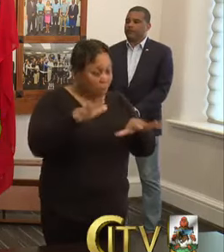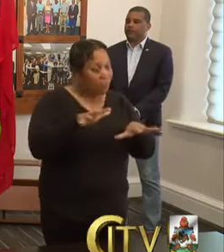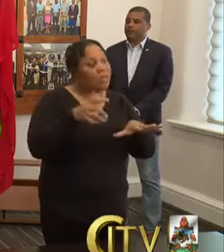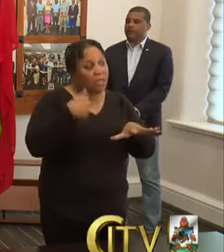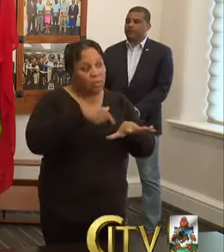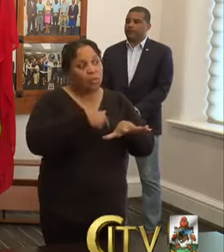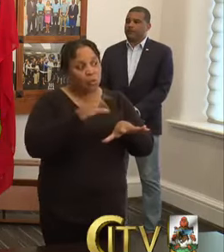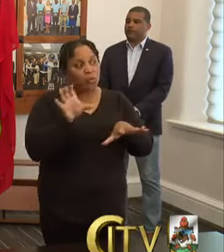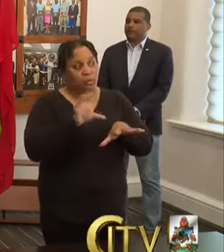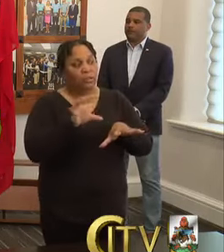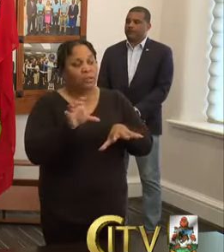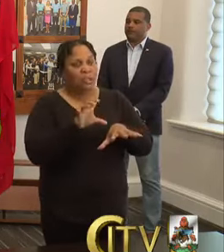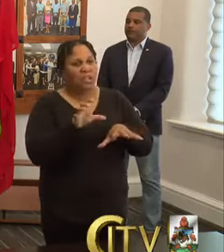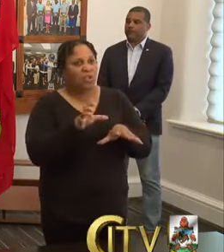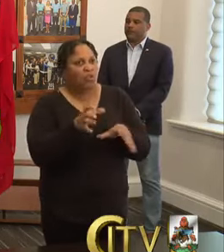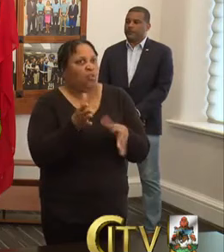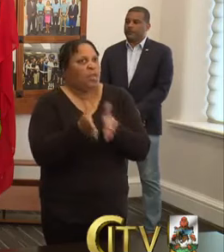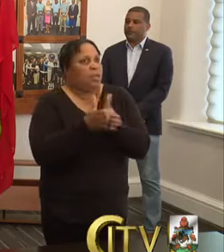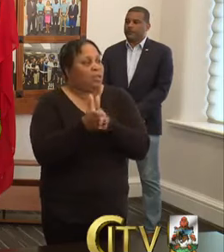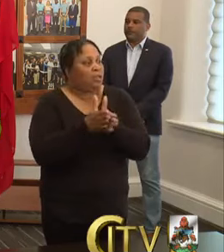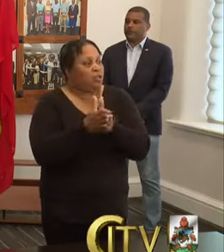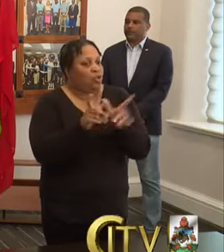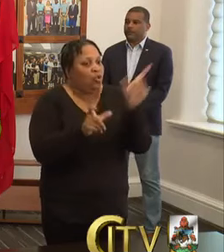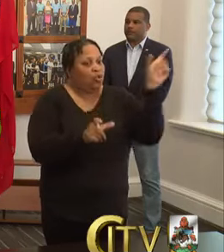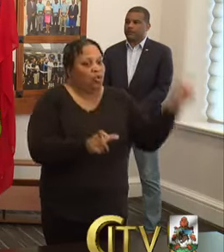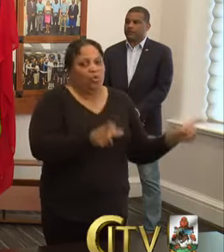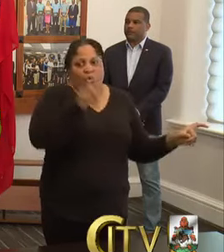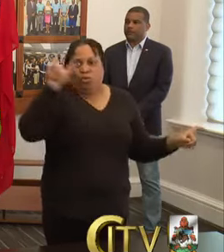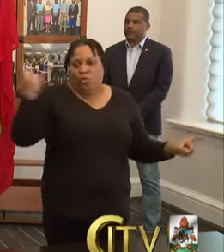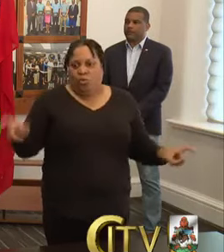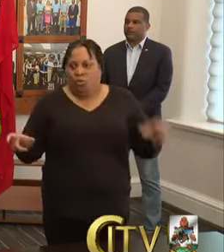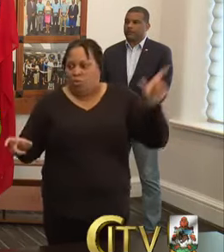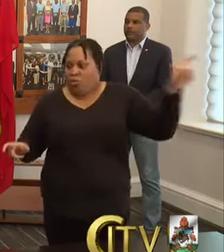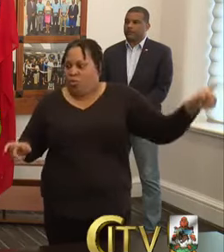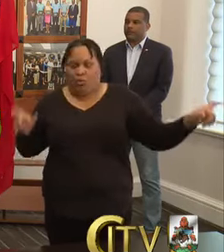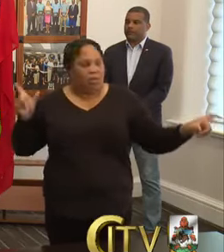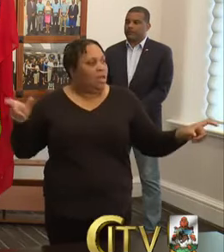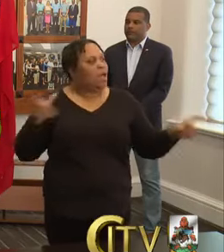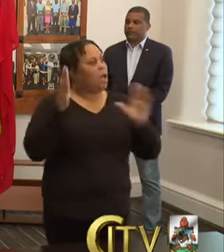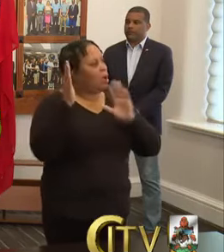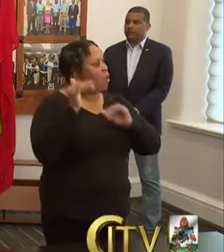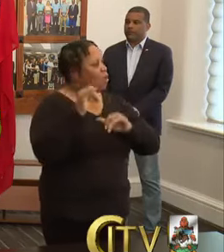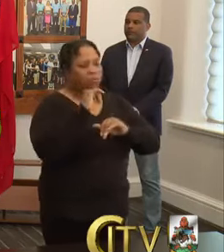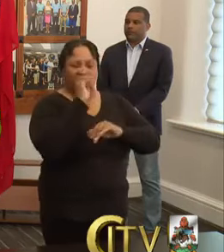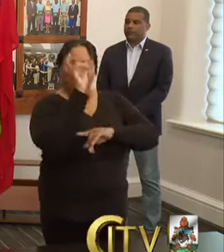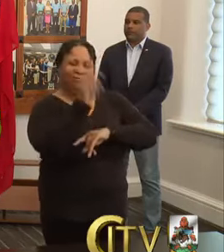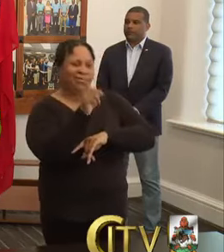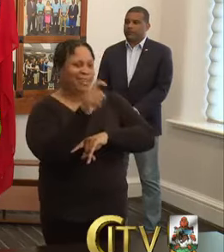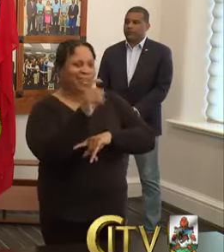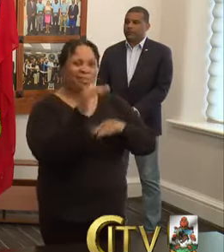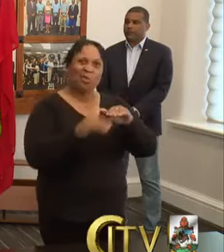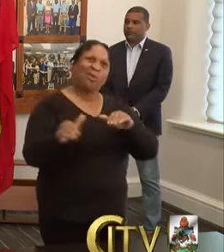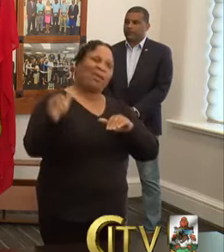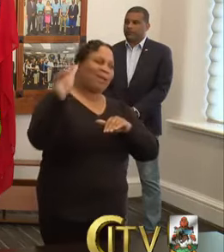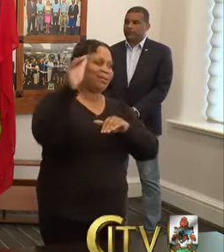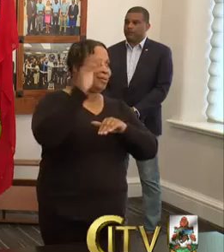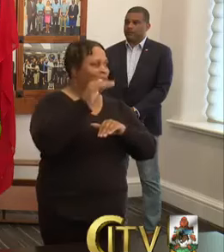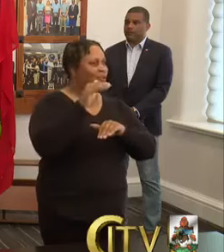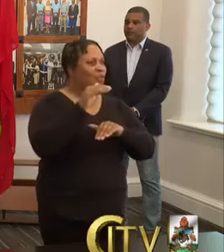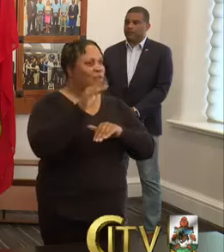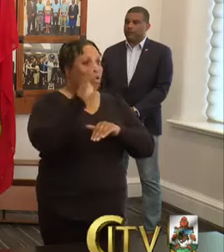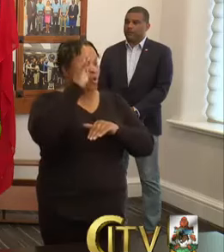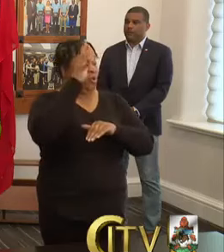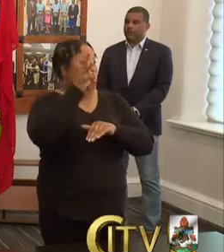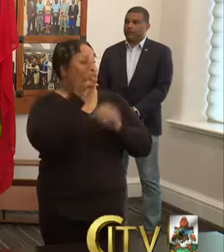done with our extremely aggressive social distancing measures. And I sincerely hope that we will not have to go to the next level, which will cause